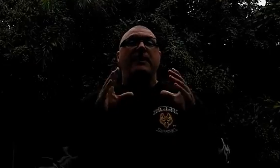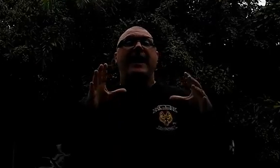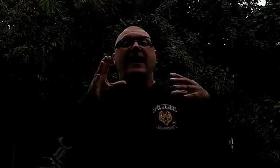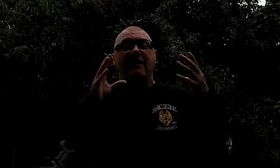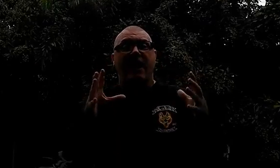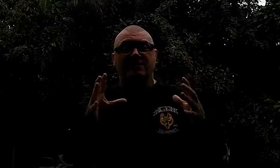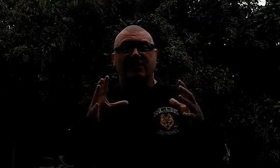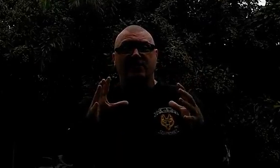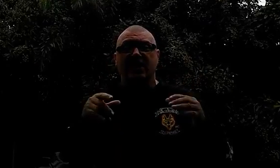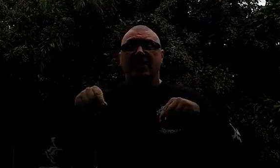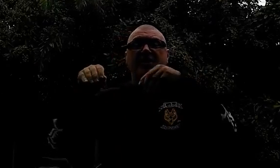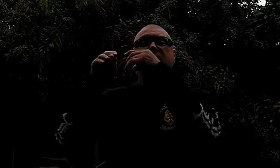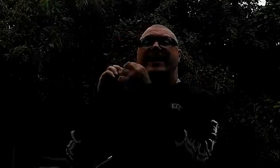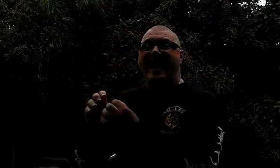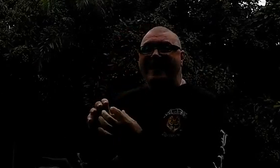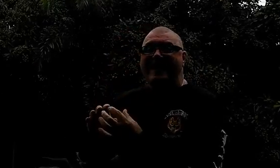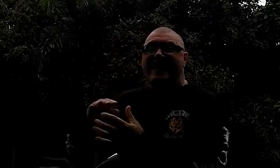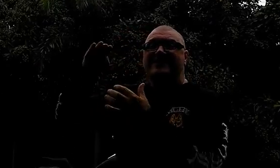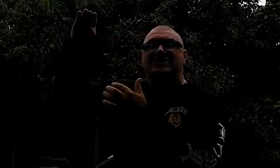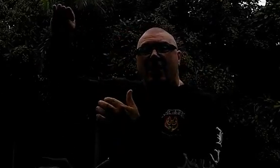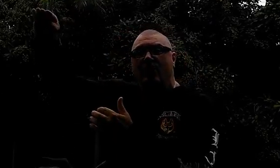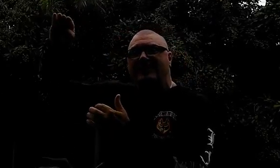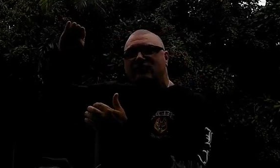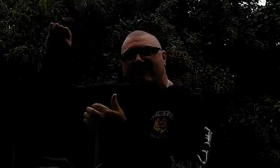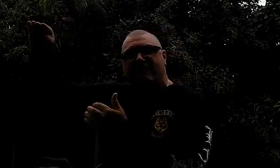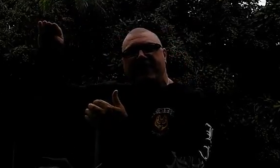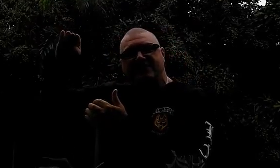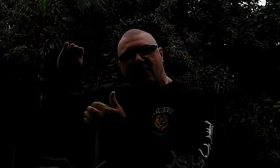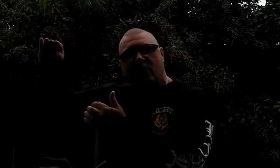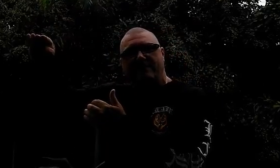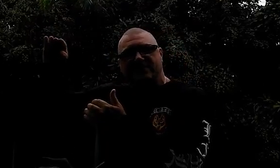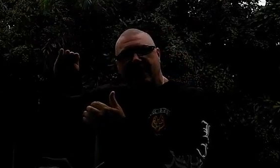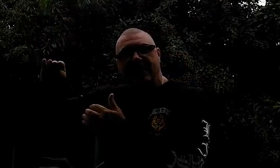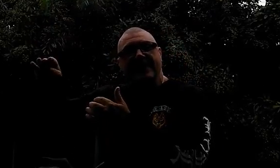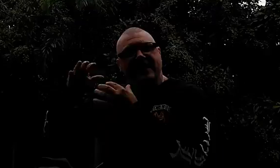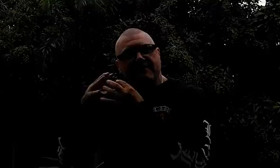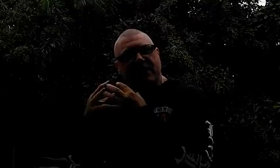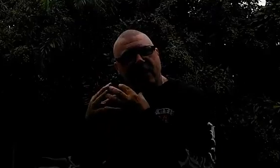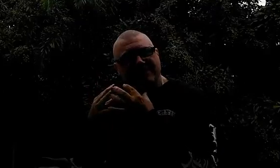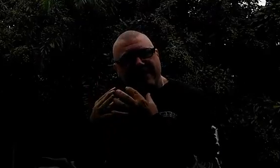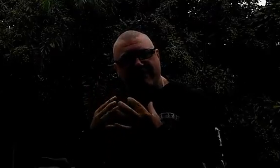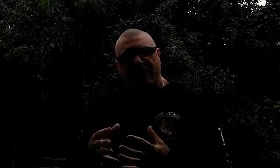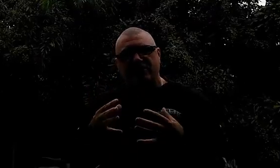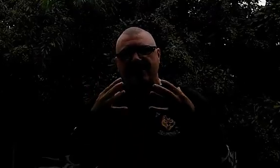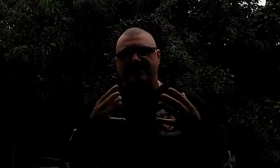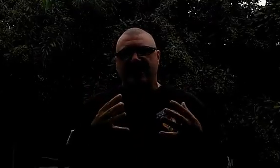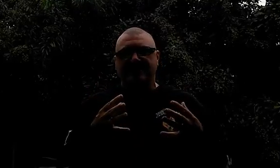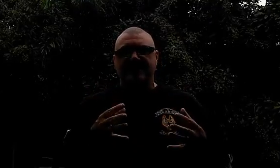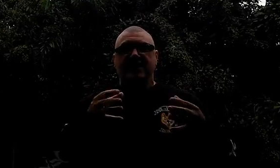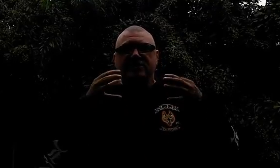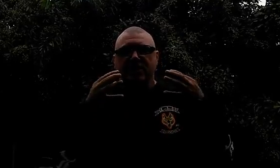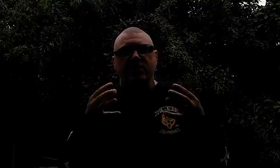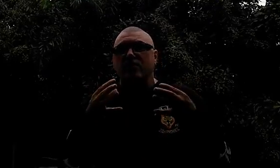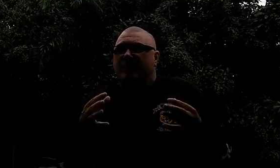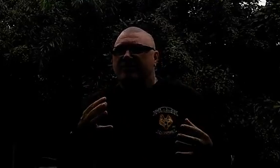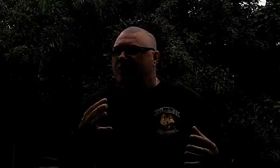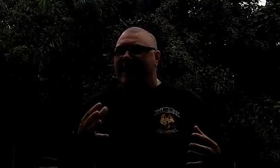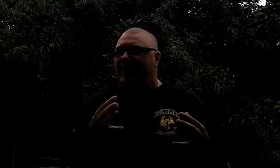PLR articles that you can edit and slowly drip feed to your website, keep the content fresh and exciting. So Google gives you that